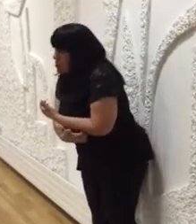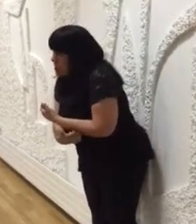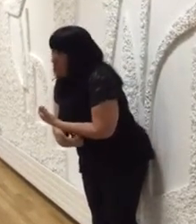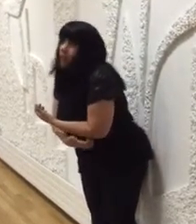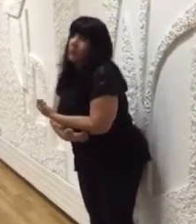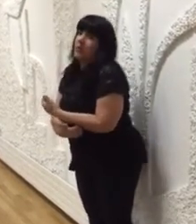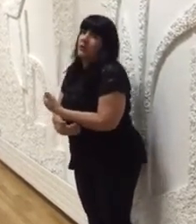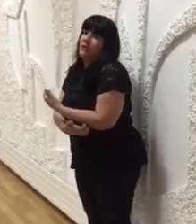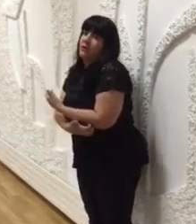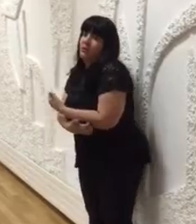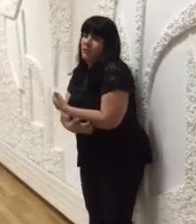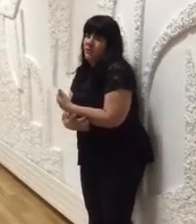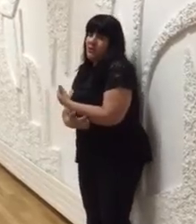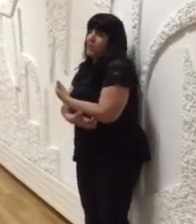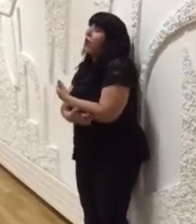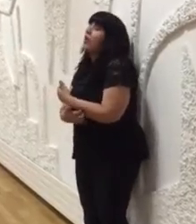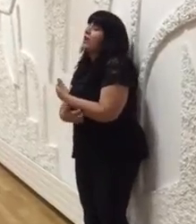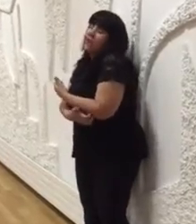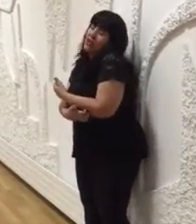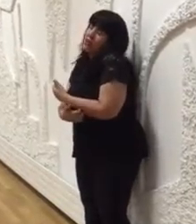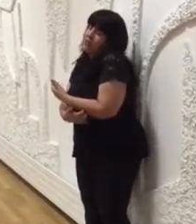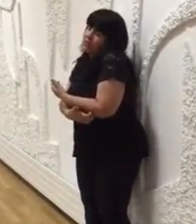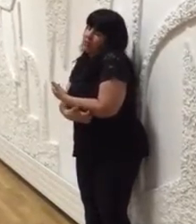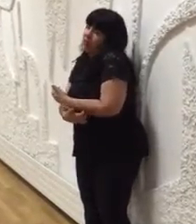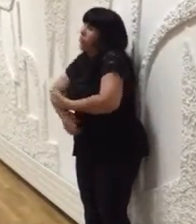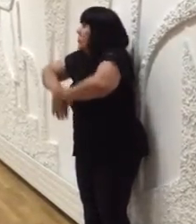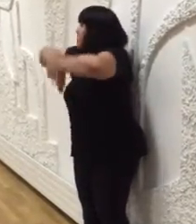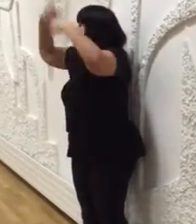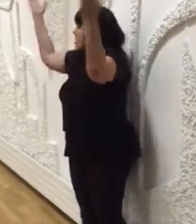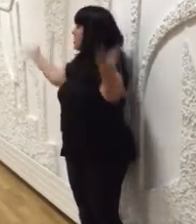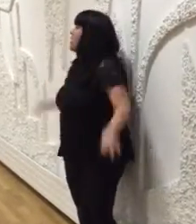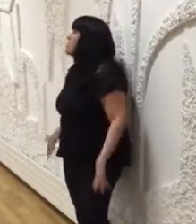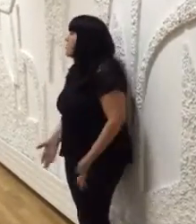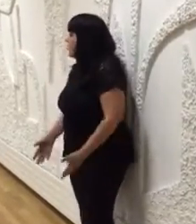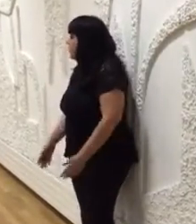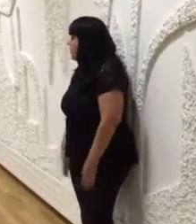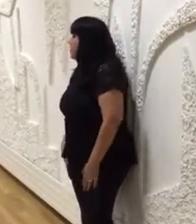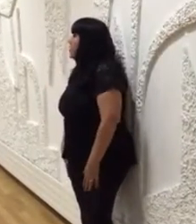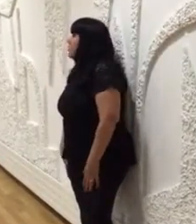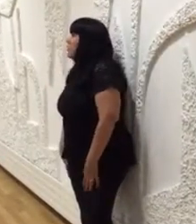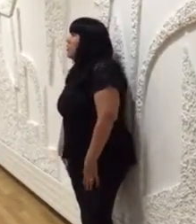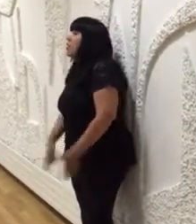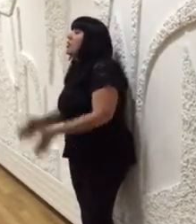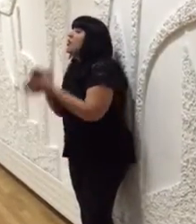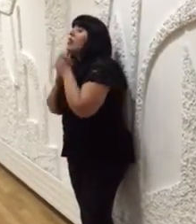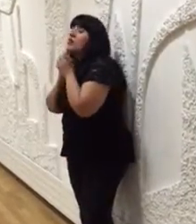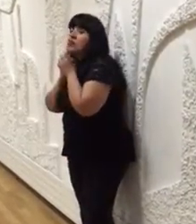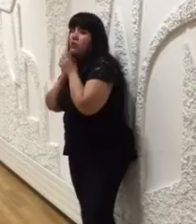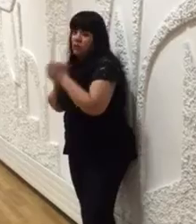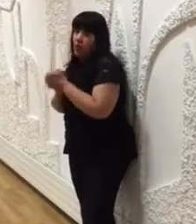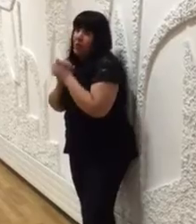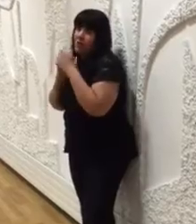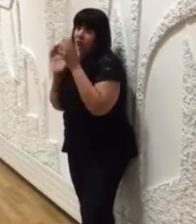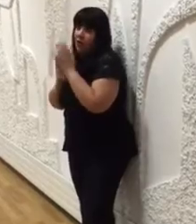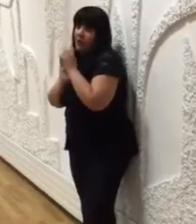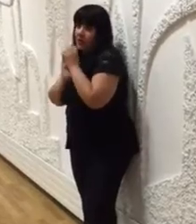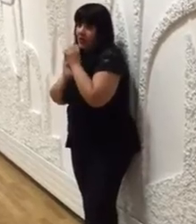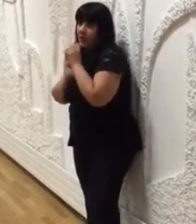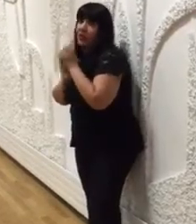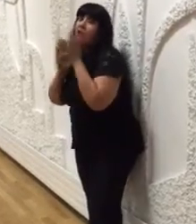deeper. It's not like a dance or just dance. Thank you so much for coming. Thank